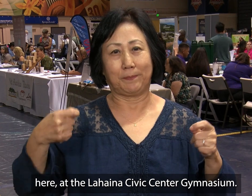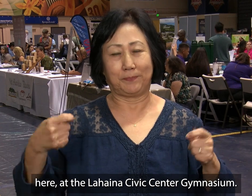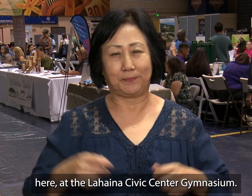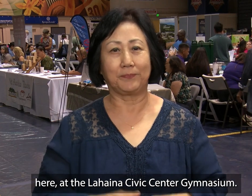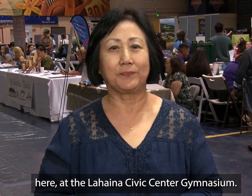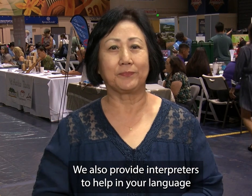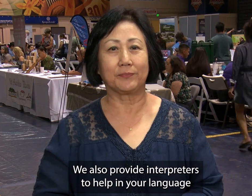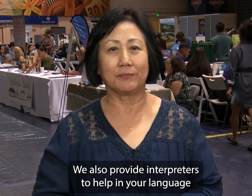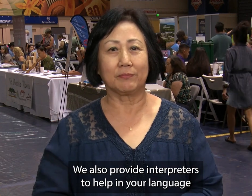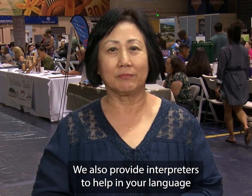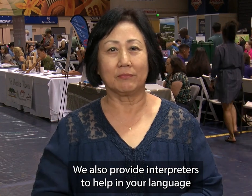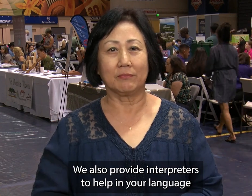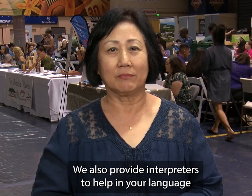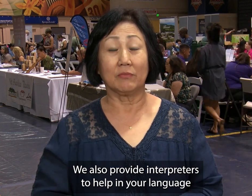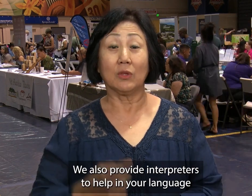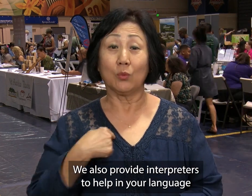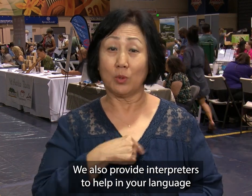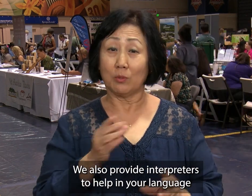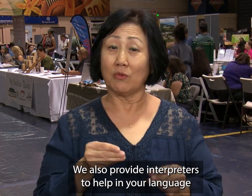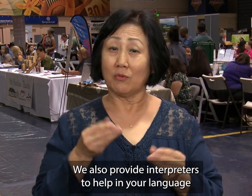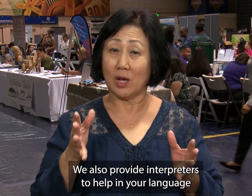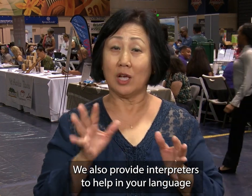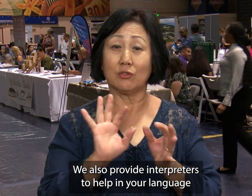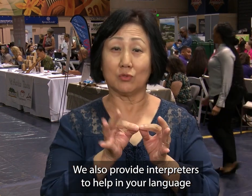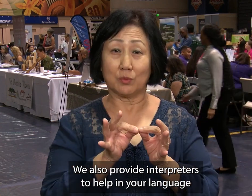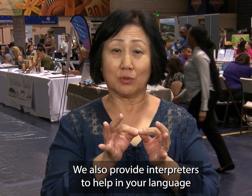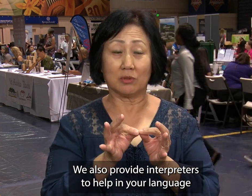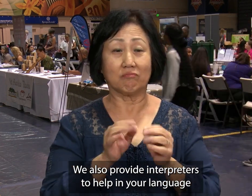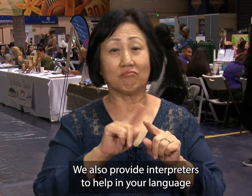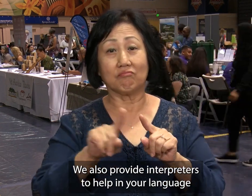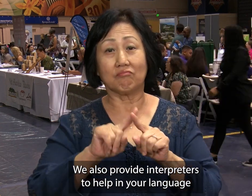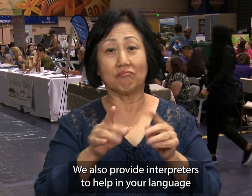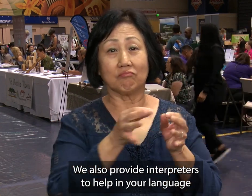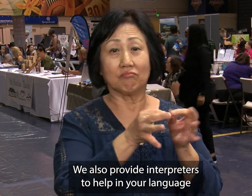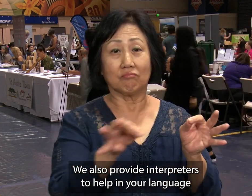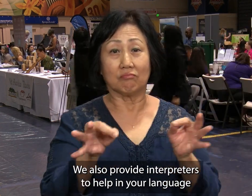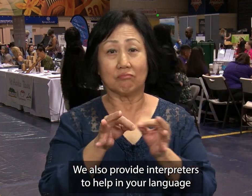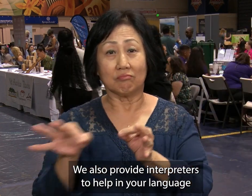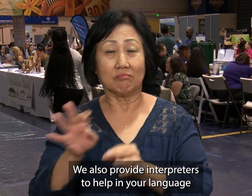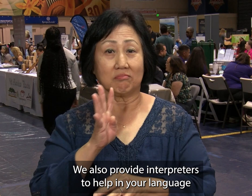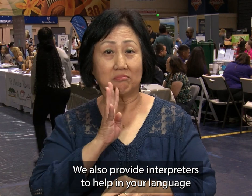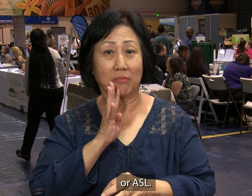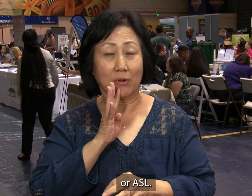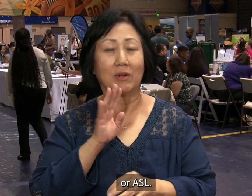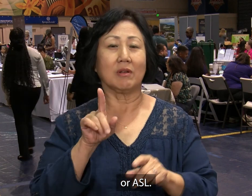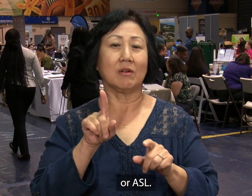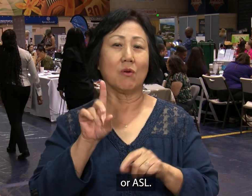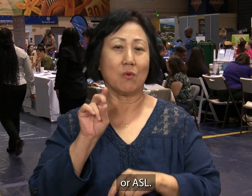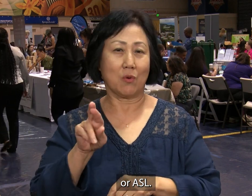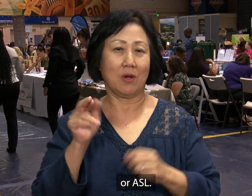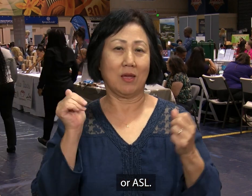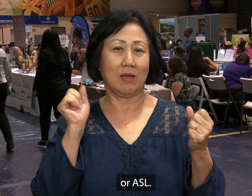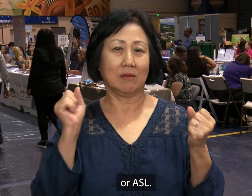We also provide interpreters to help in your language or ASL.